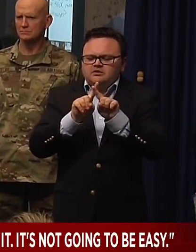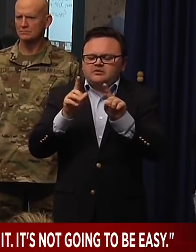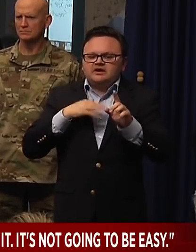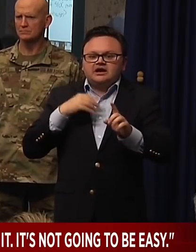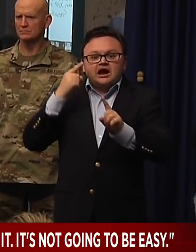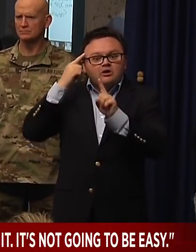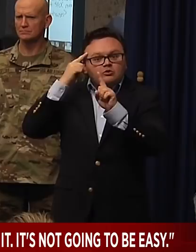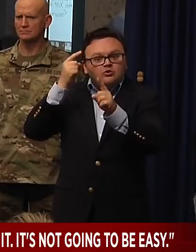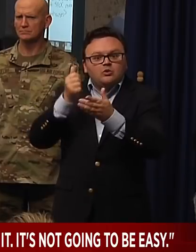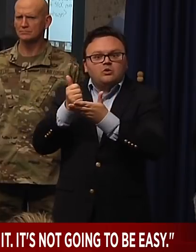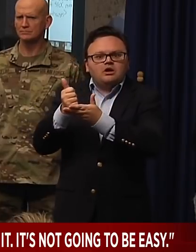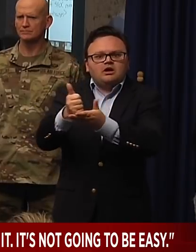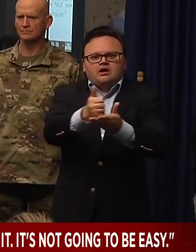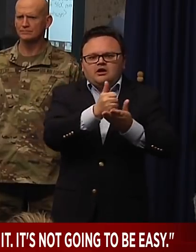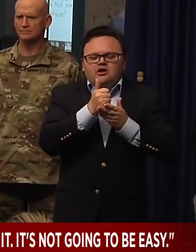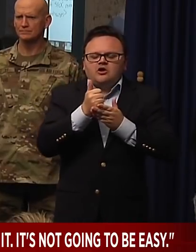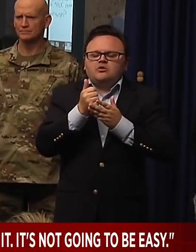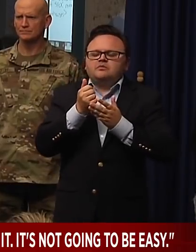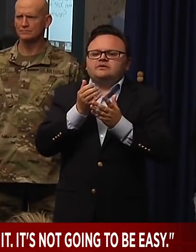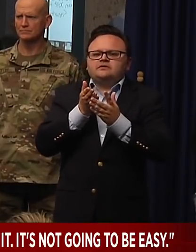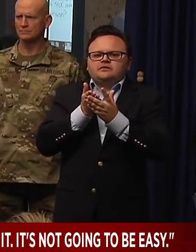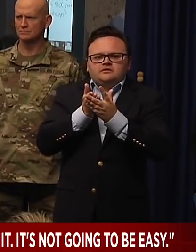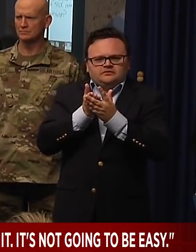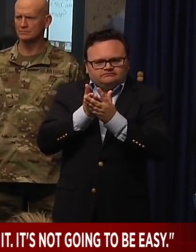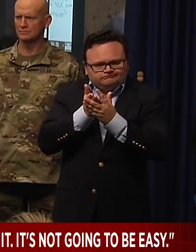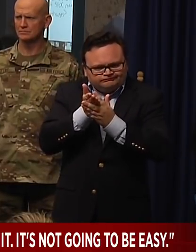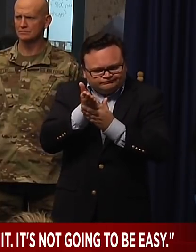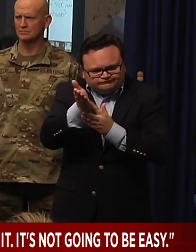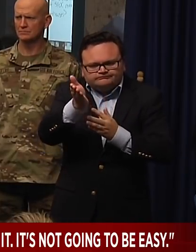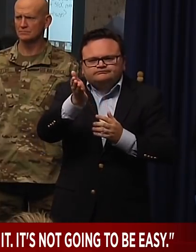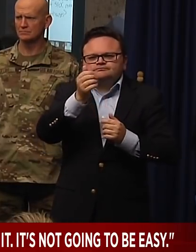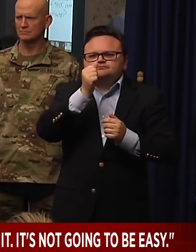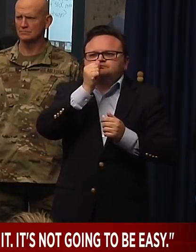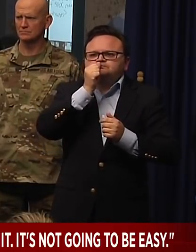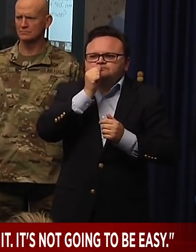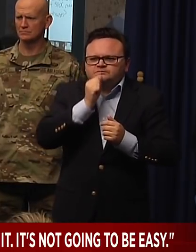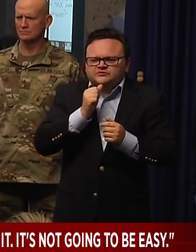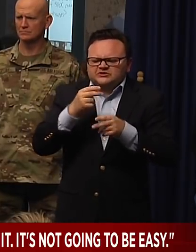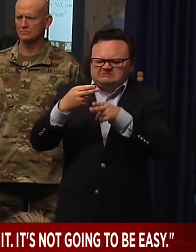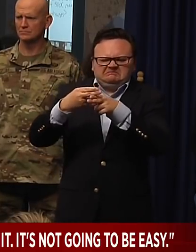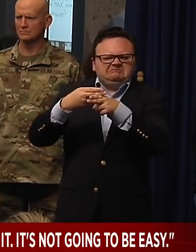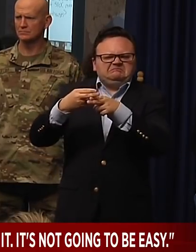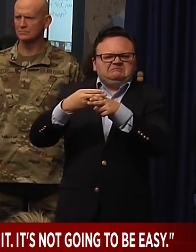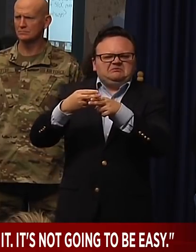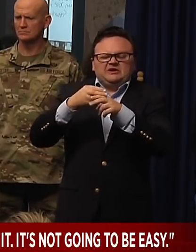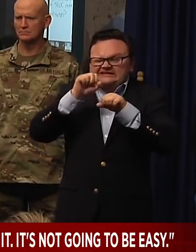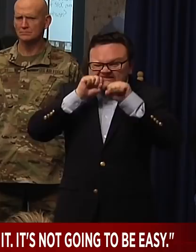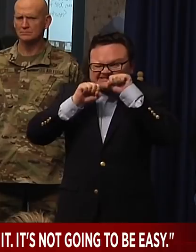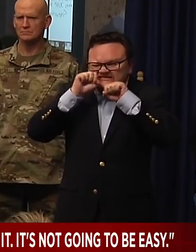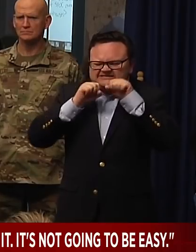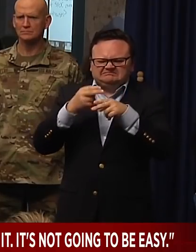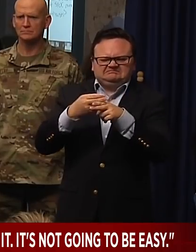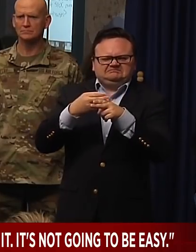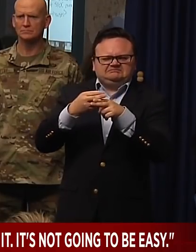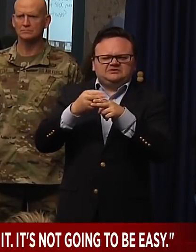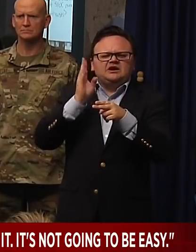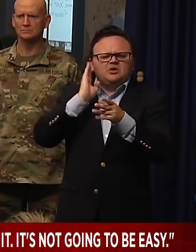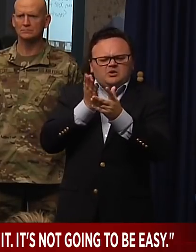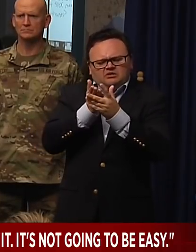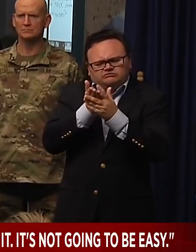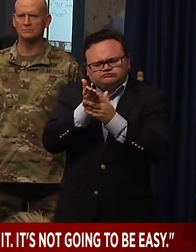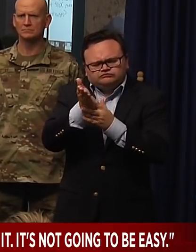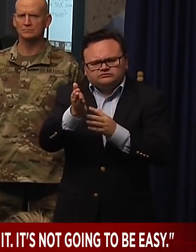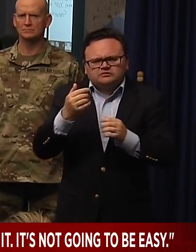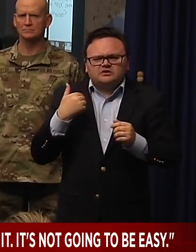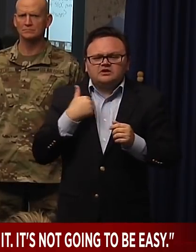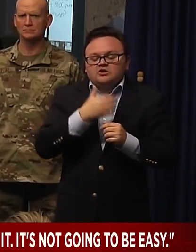get us through this hopefully short term but difficult period. And we understand how, you know, government policy at